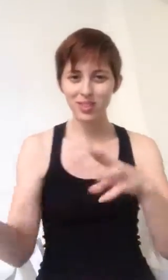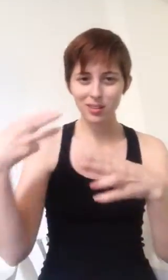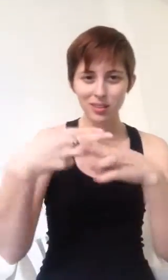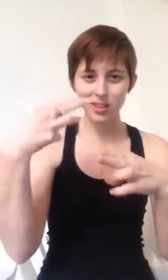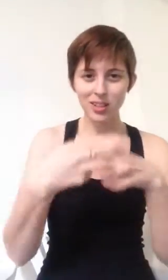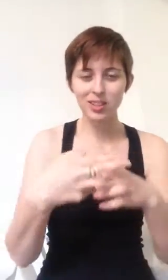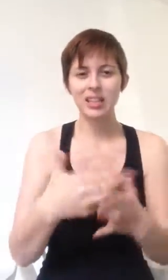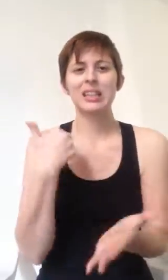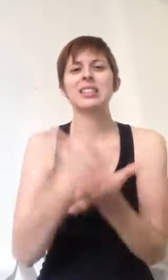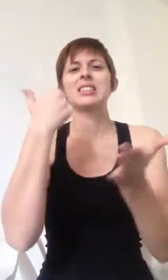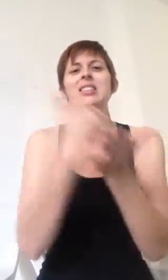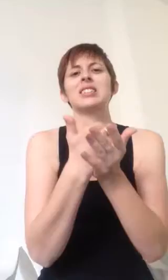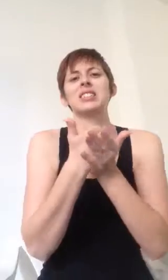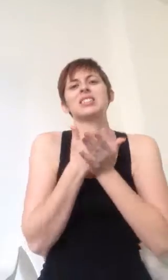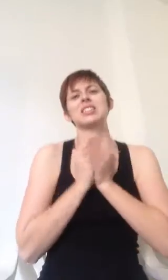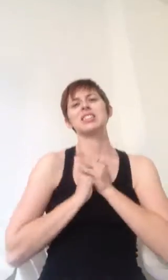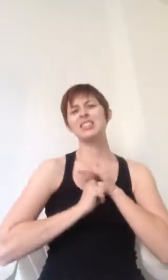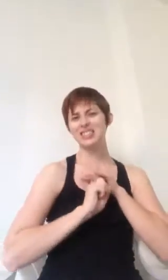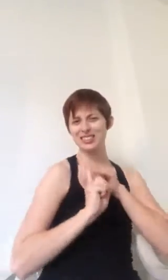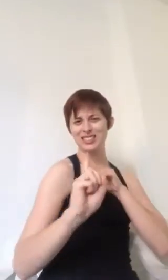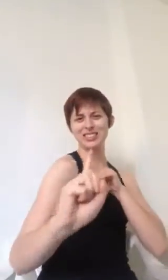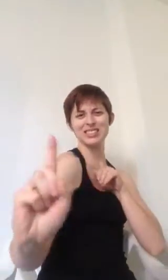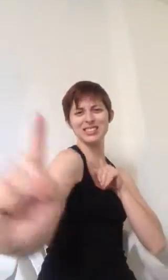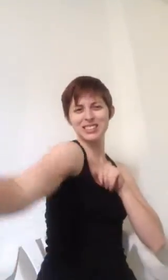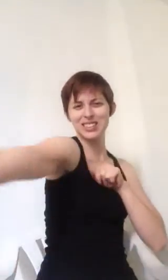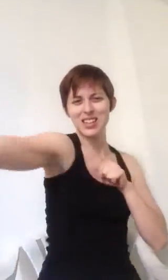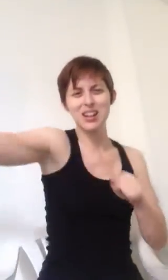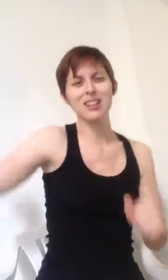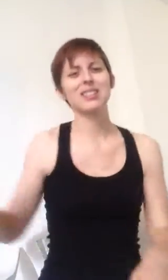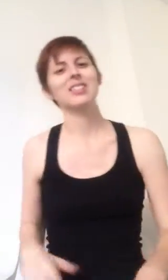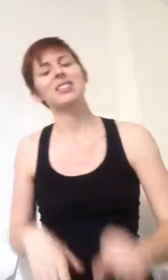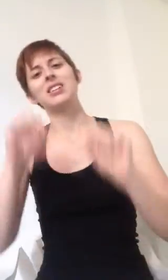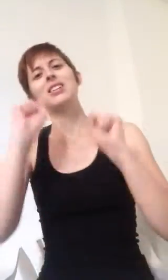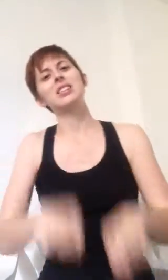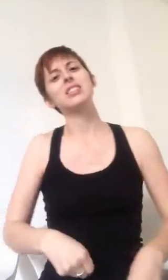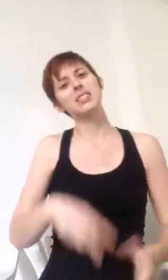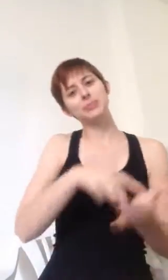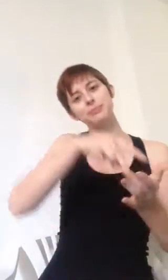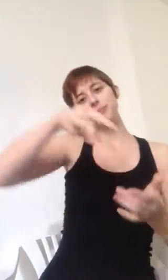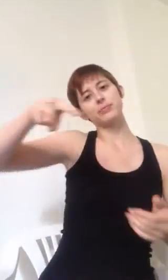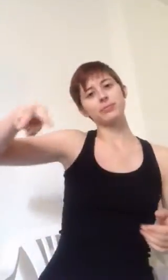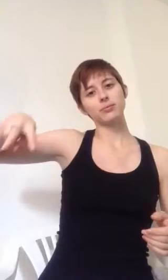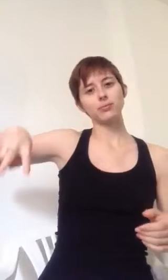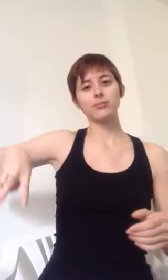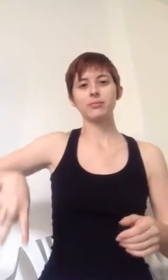different things And we gotta hear you I can't stand by the